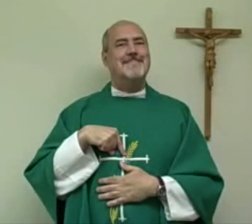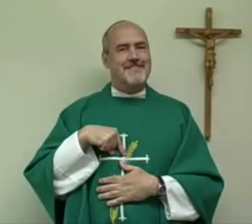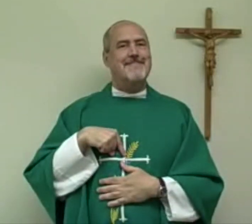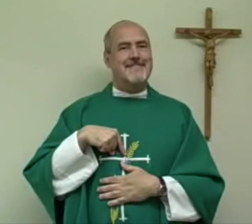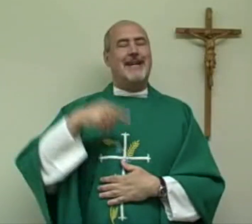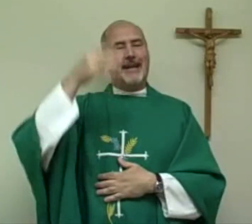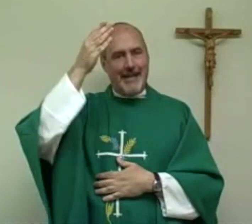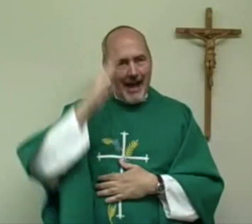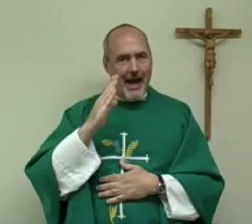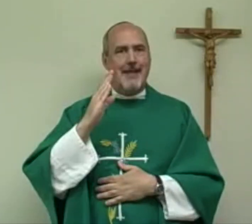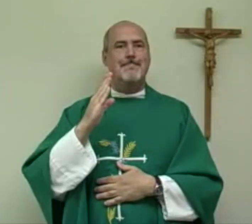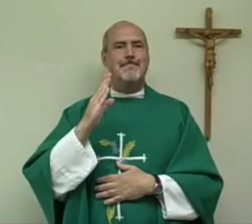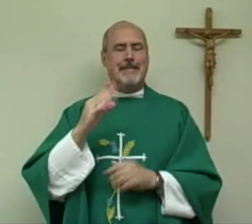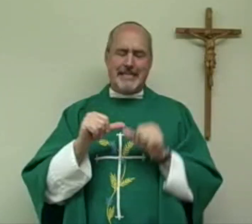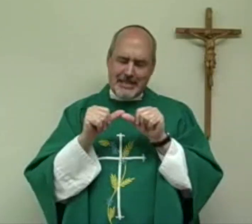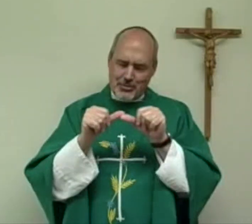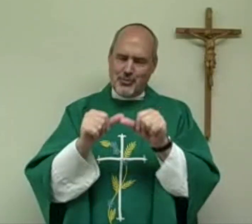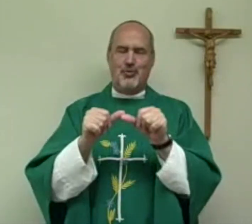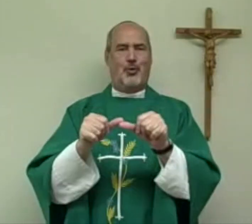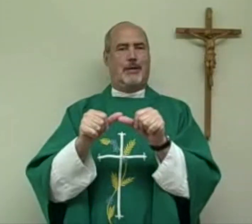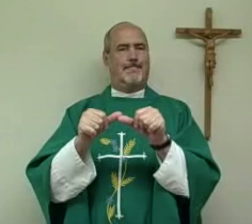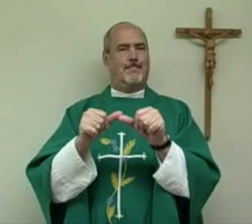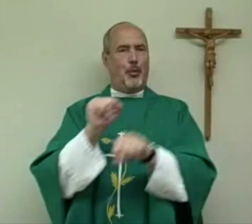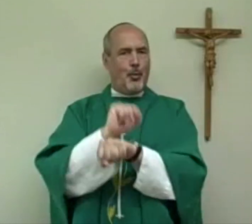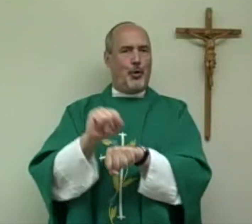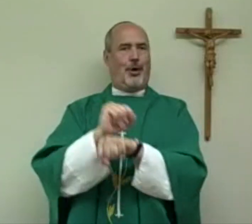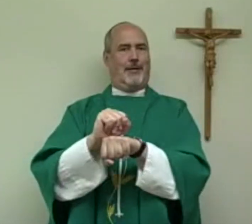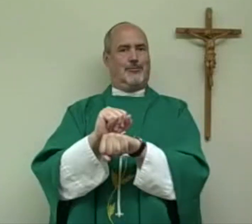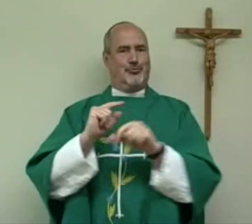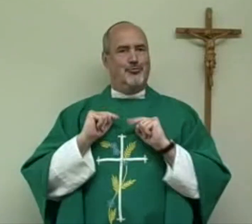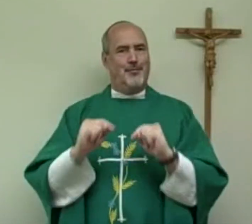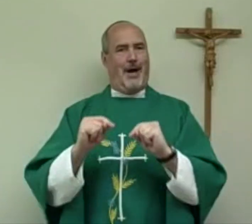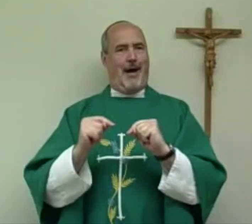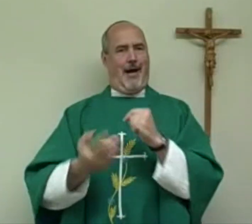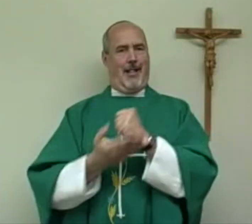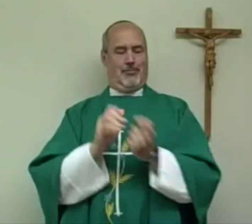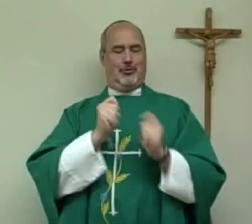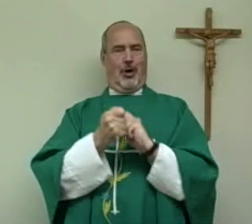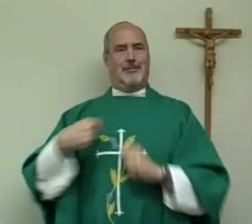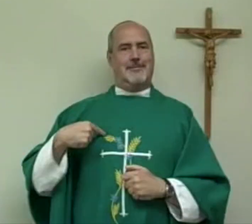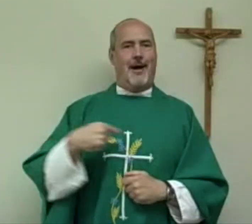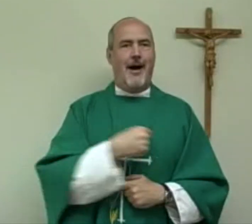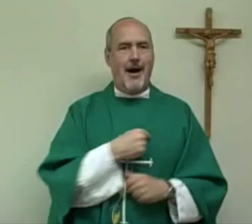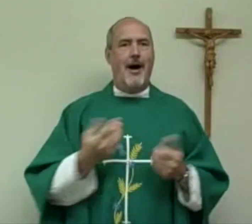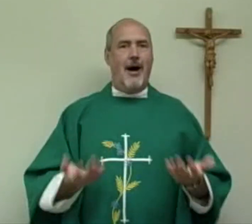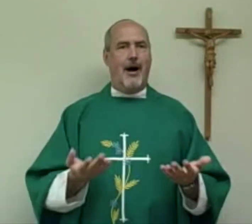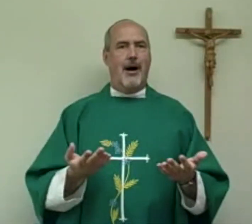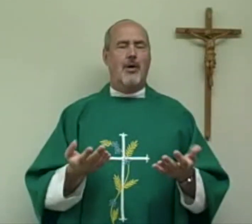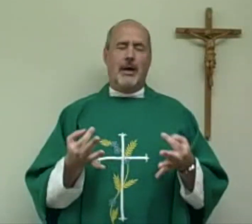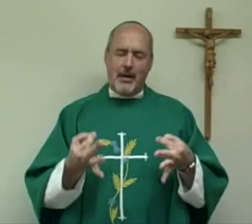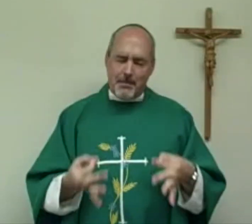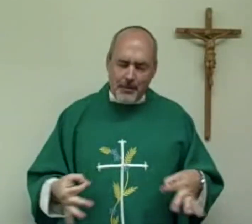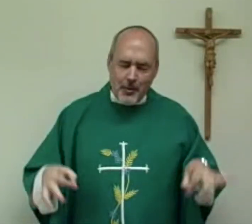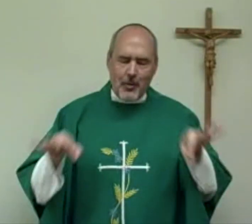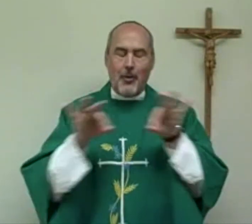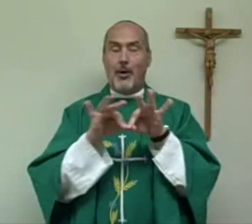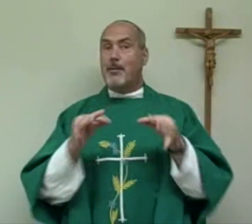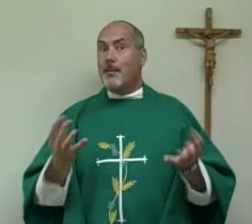This is the same way with us. God continues to work and to try and help change us and change our